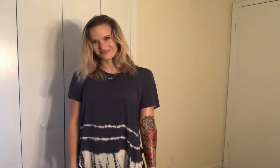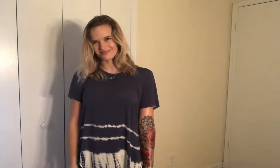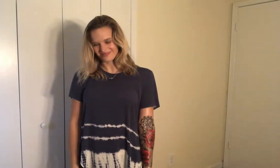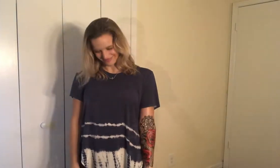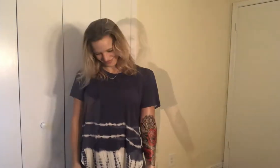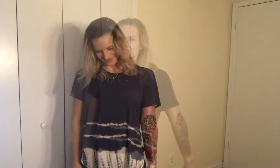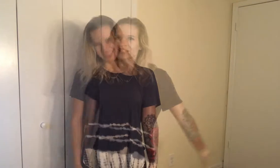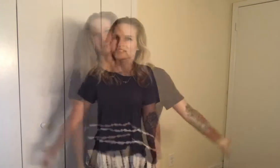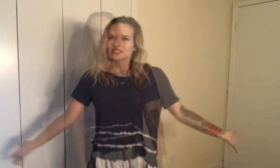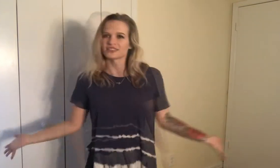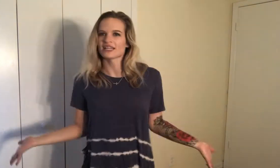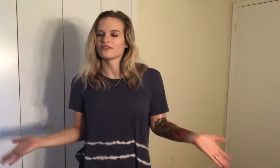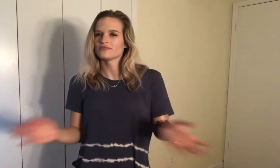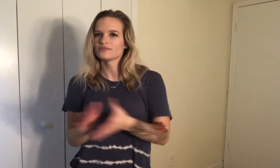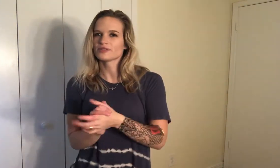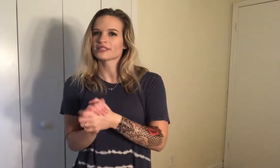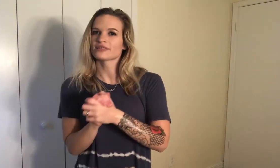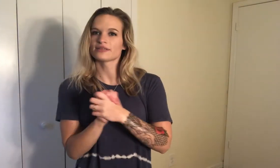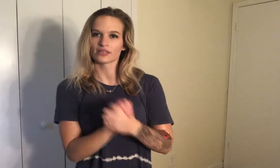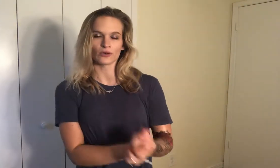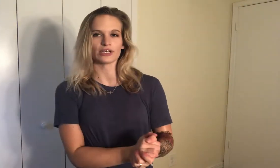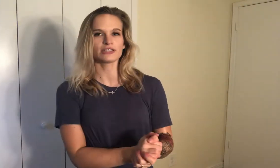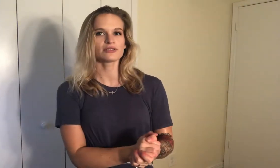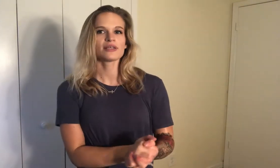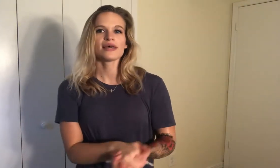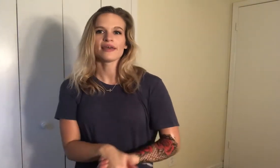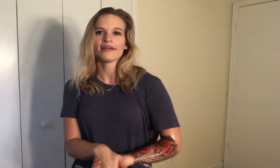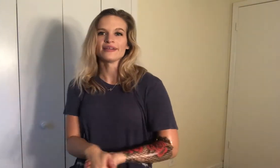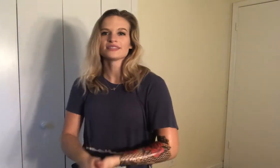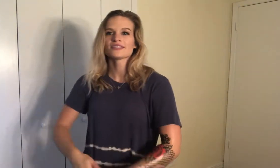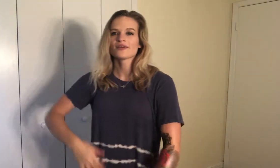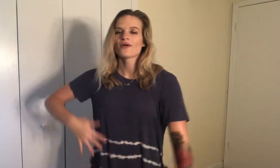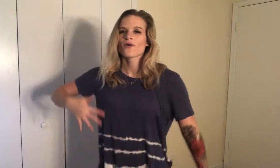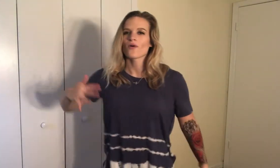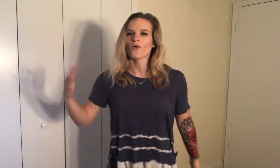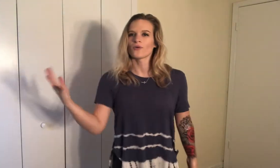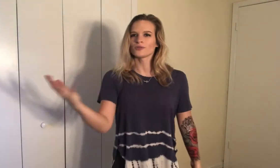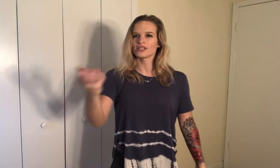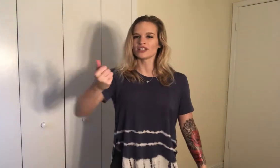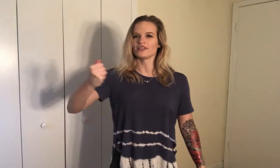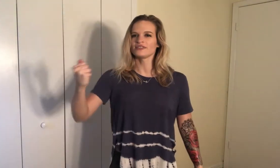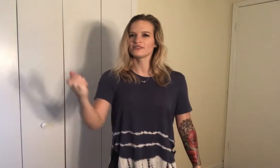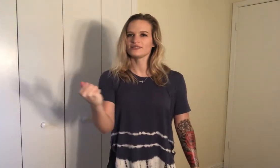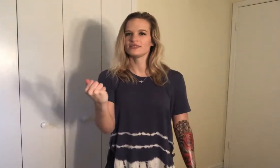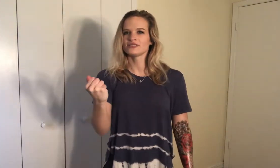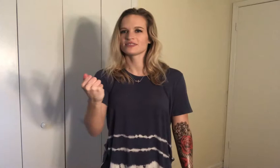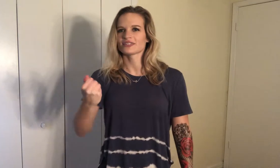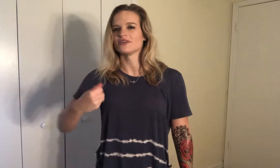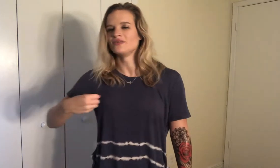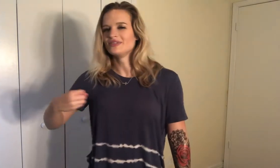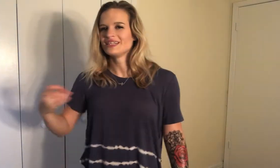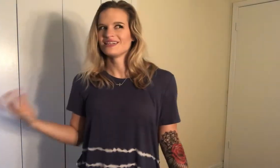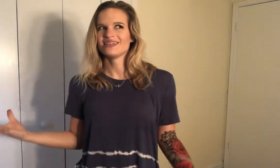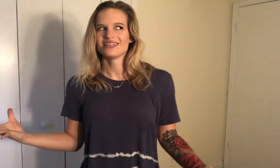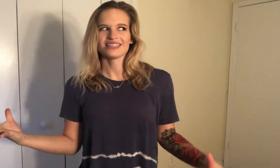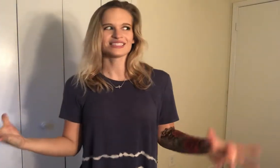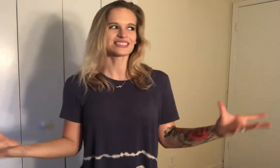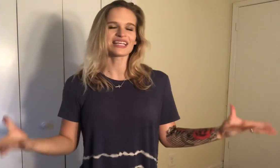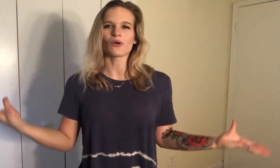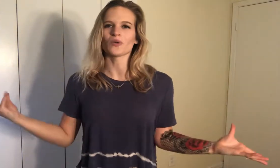So this song starts out with the chorus and it's Hold On. So he says like hold